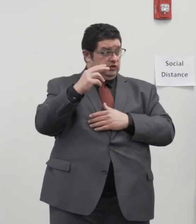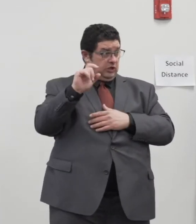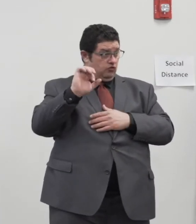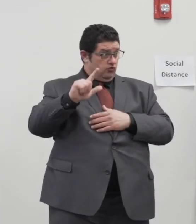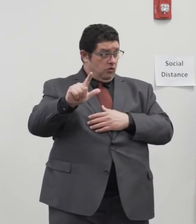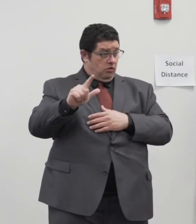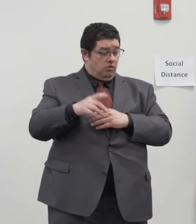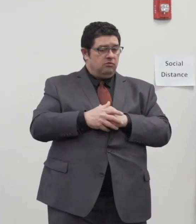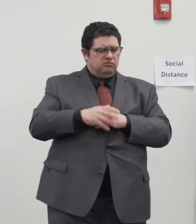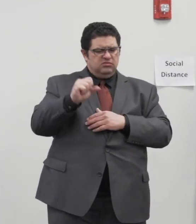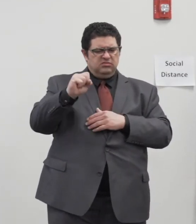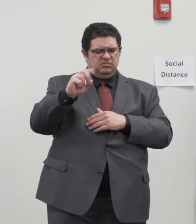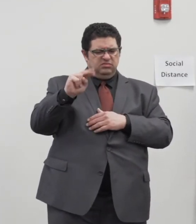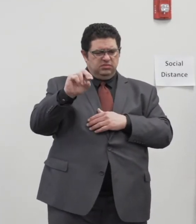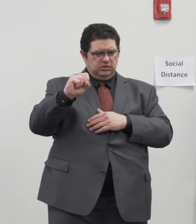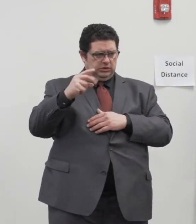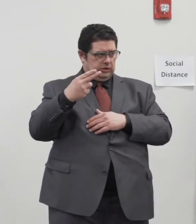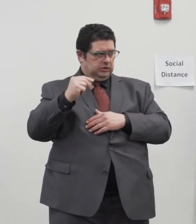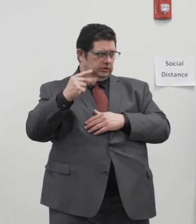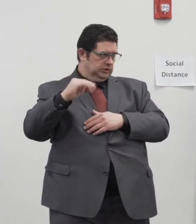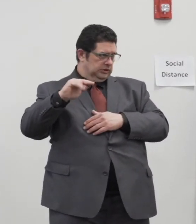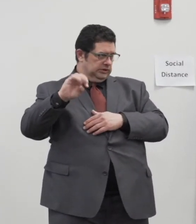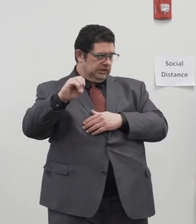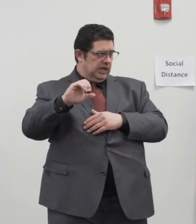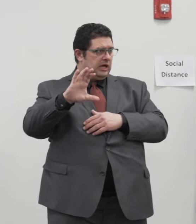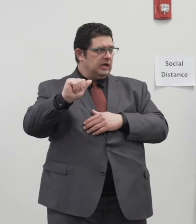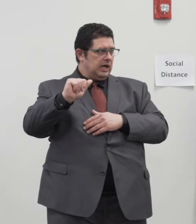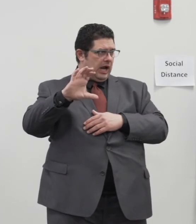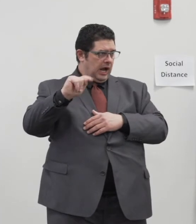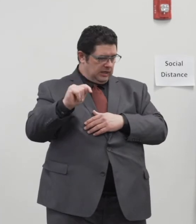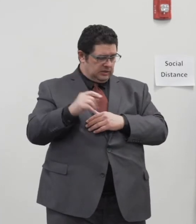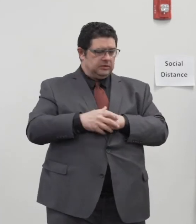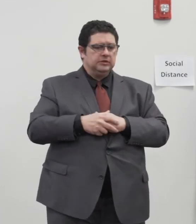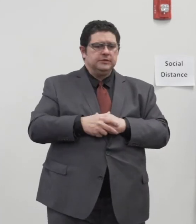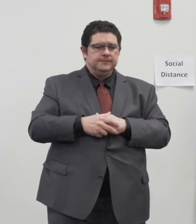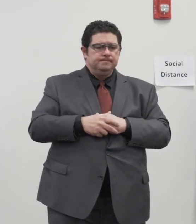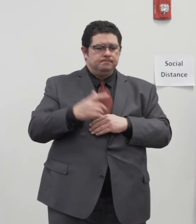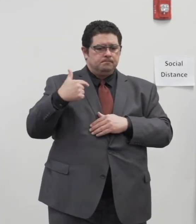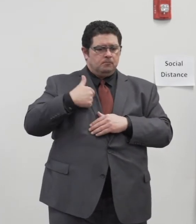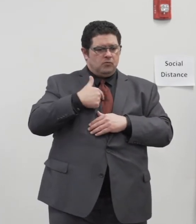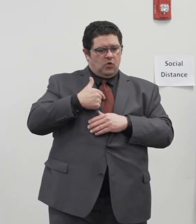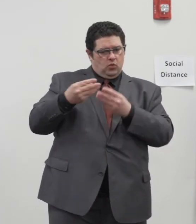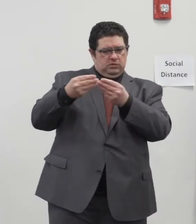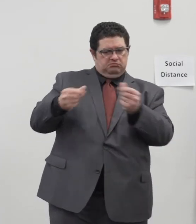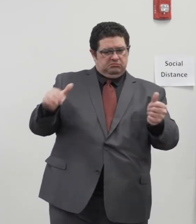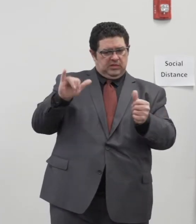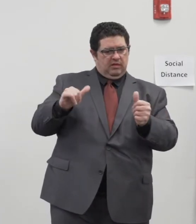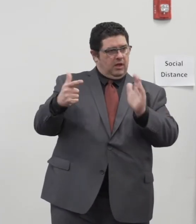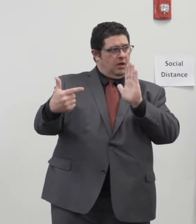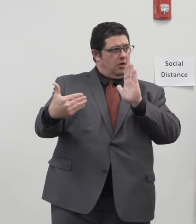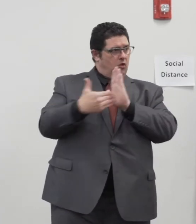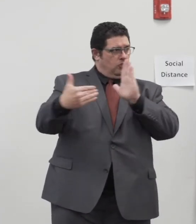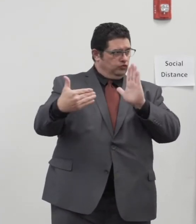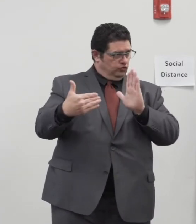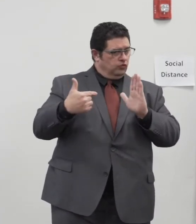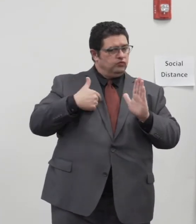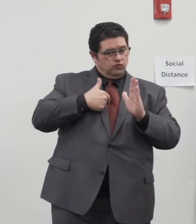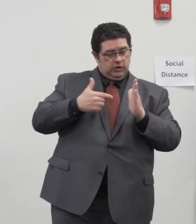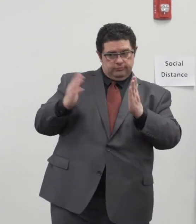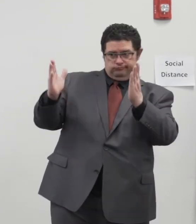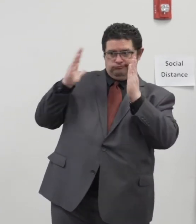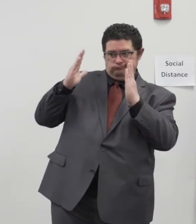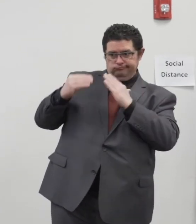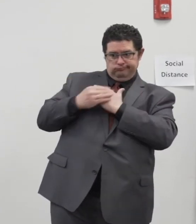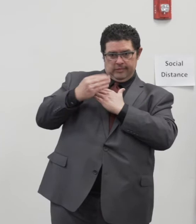was sued by the Attorney General. My administration settled that lawsuit and we now take guidance from them and